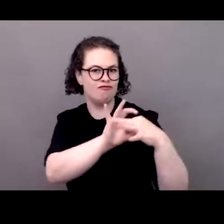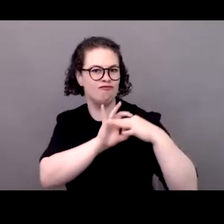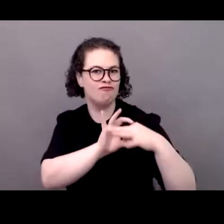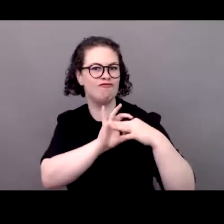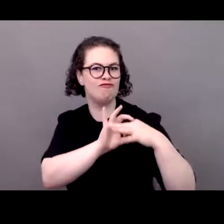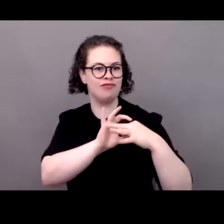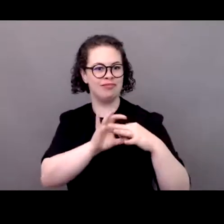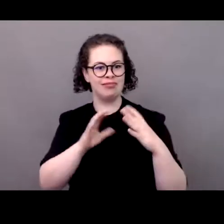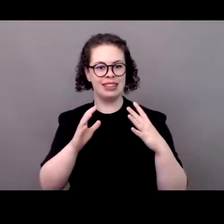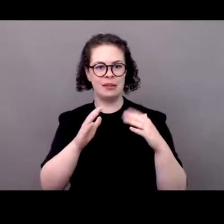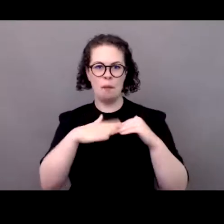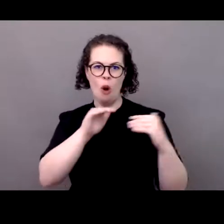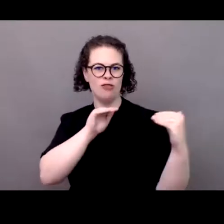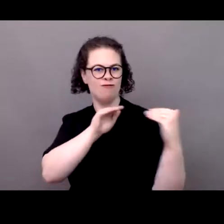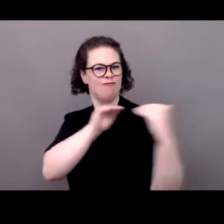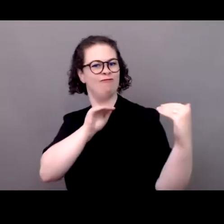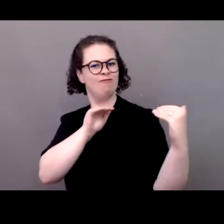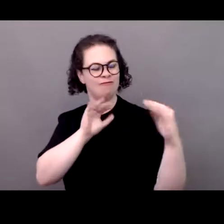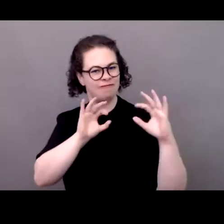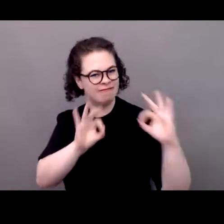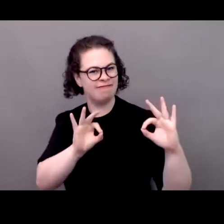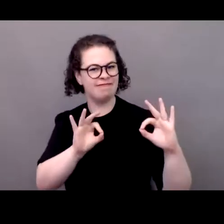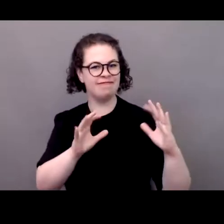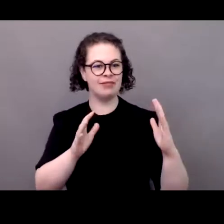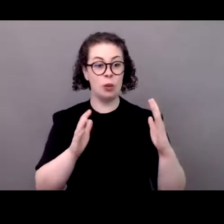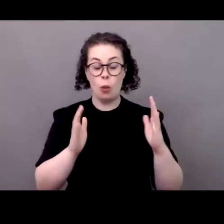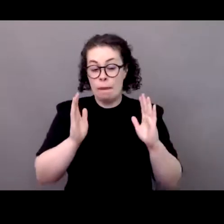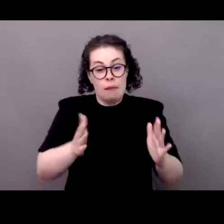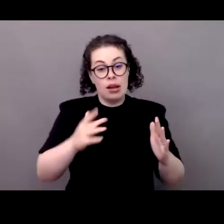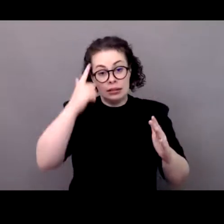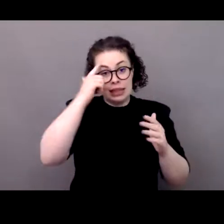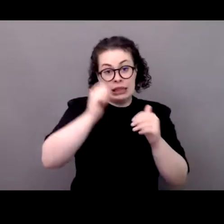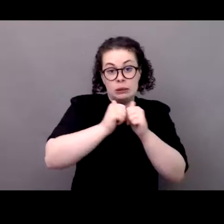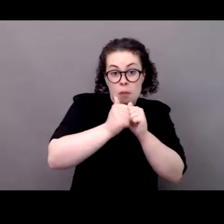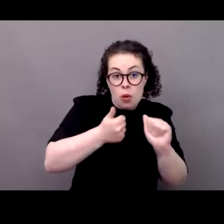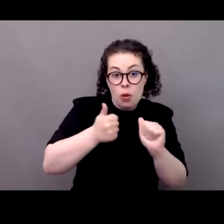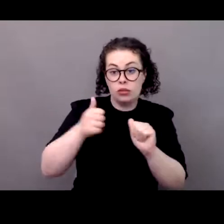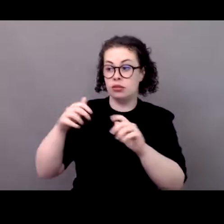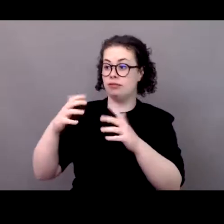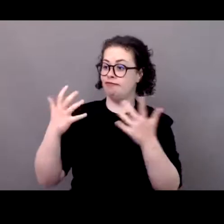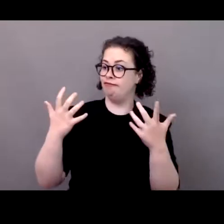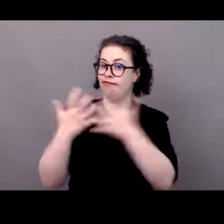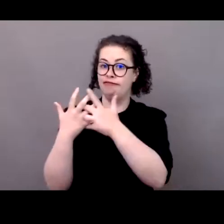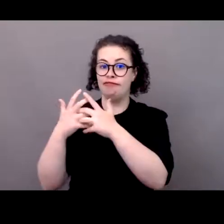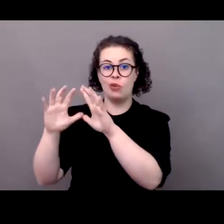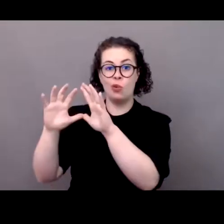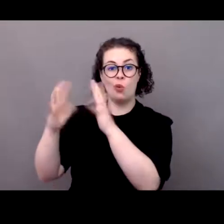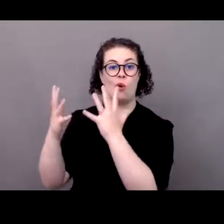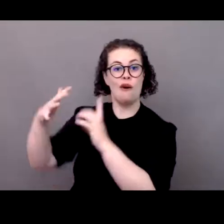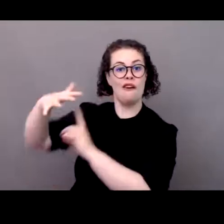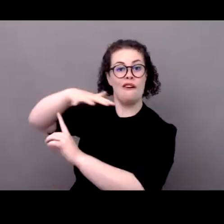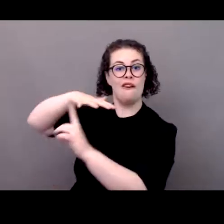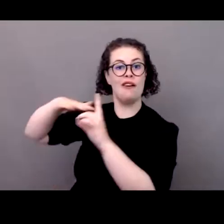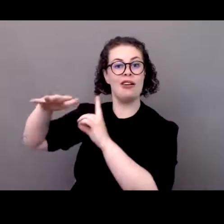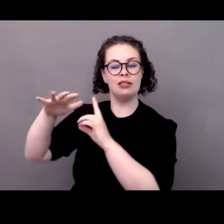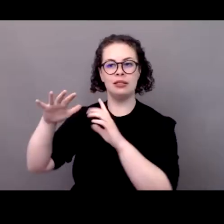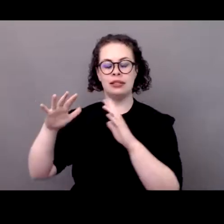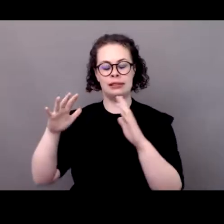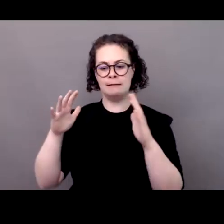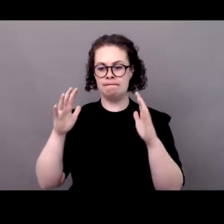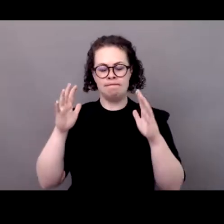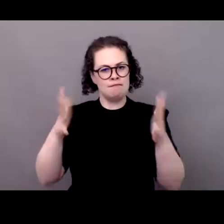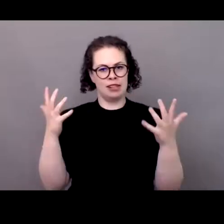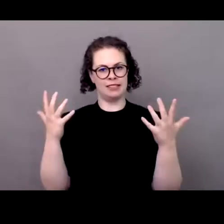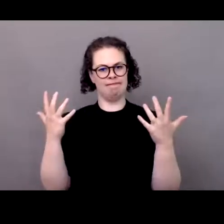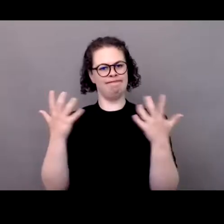véritablement devenir un force force de bien nous savons déjà que le sport peut avoir un impact sur la vie de millions de personnes